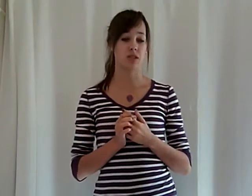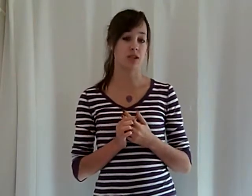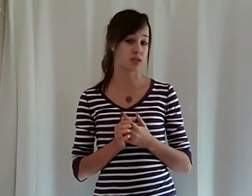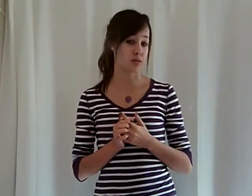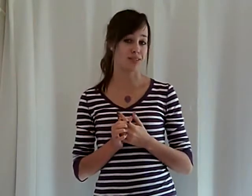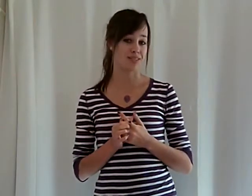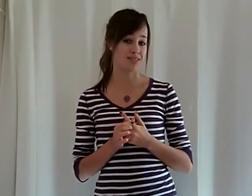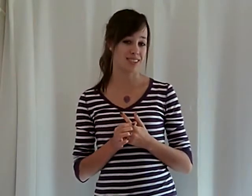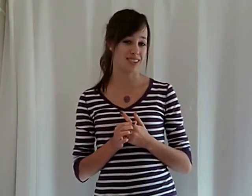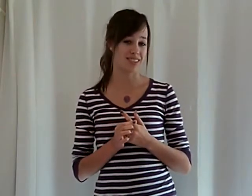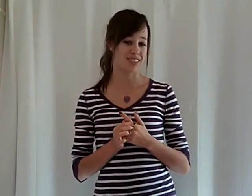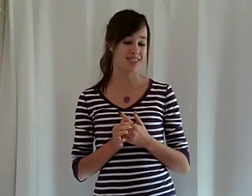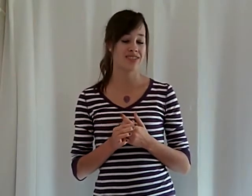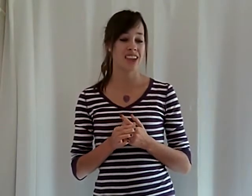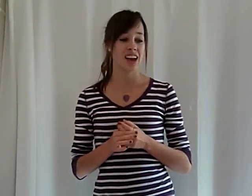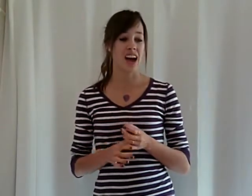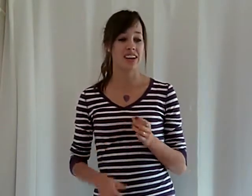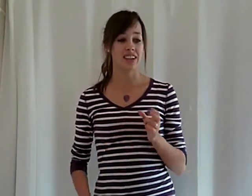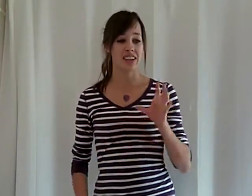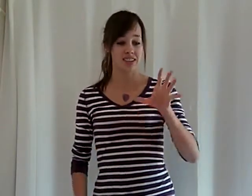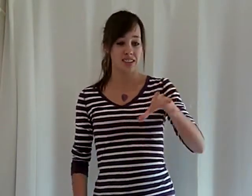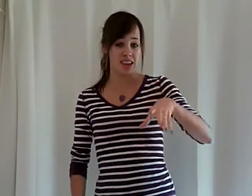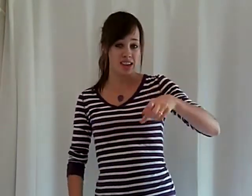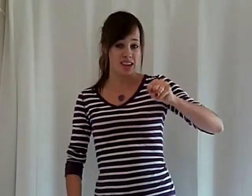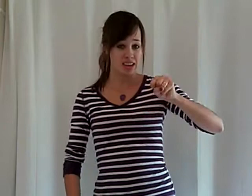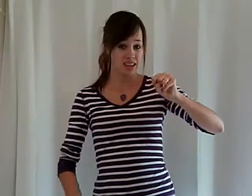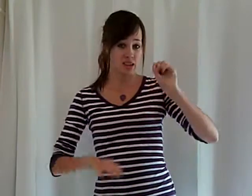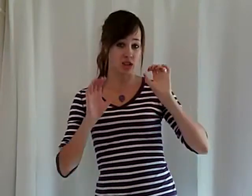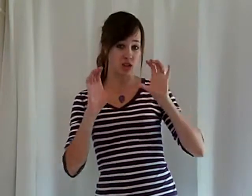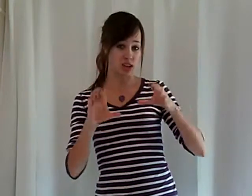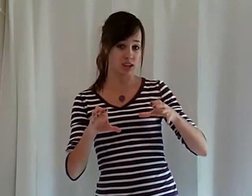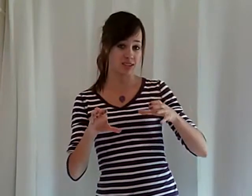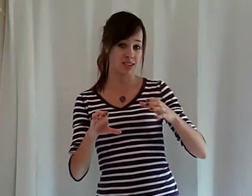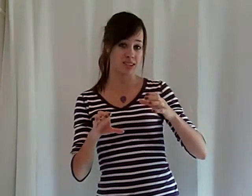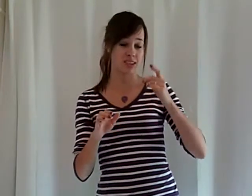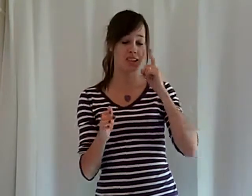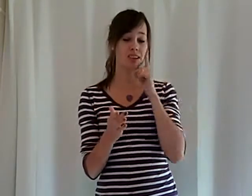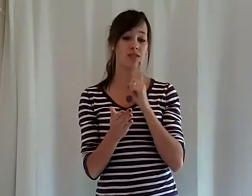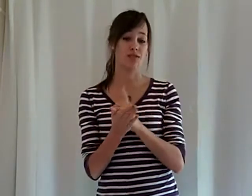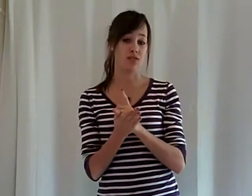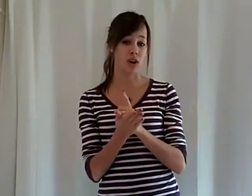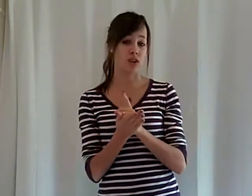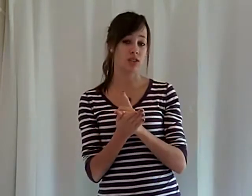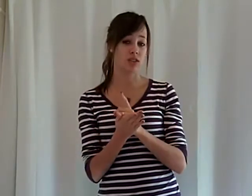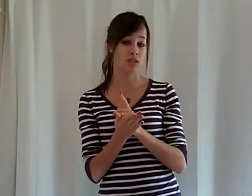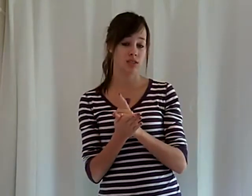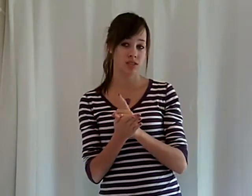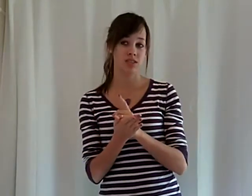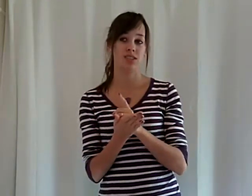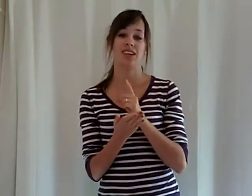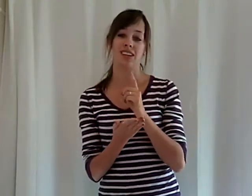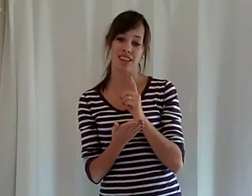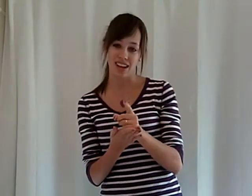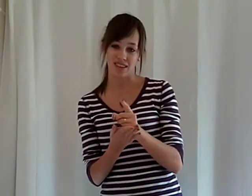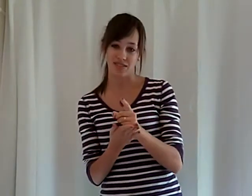the song's about. So, I did take, then chance, then fall, and love.